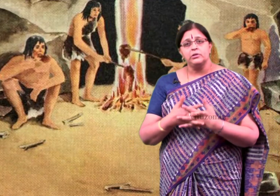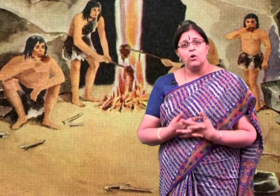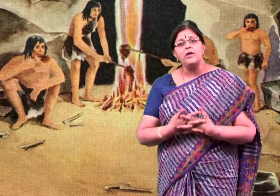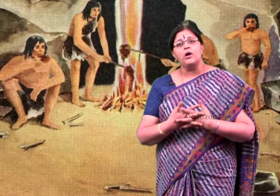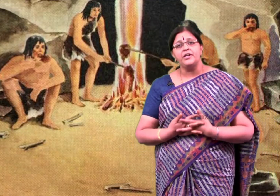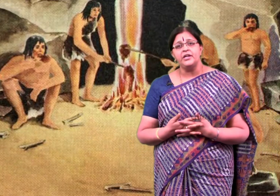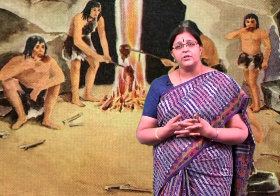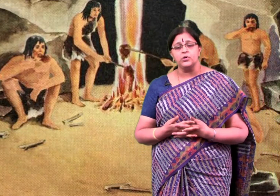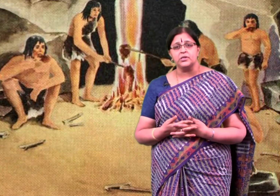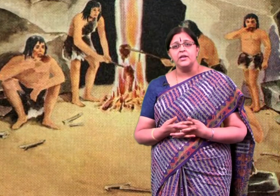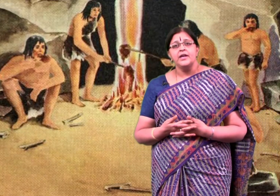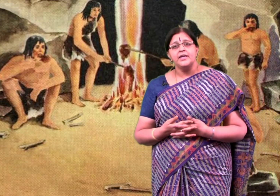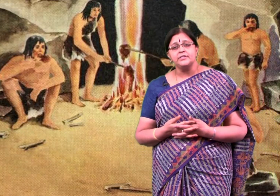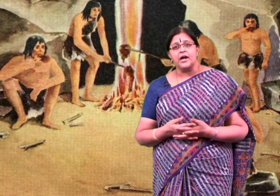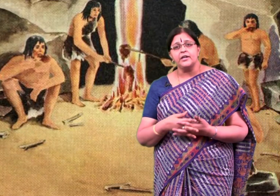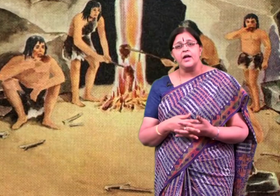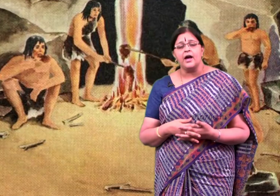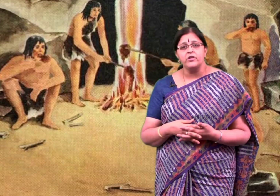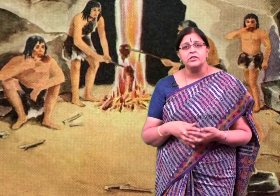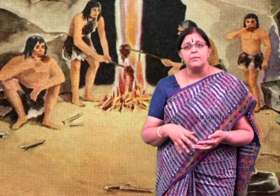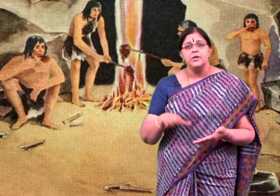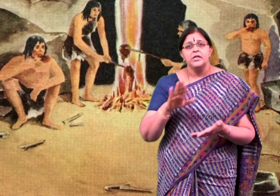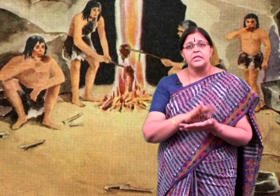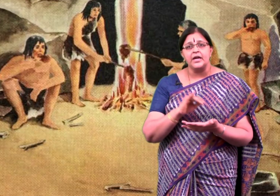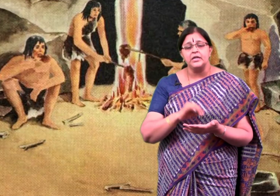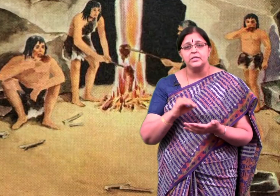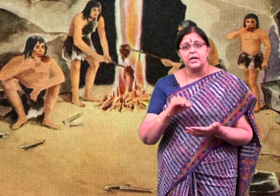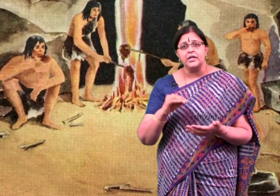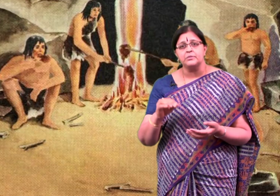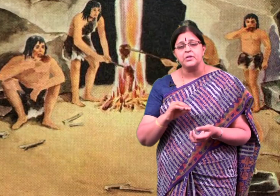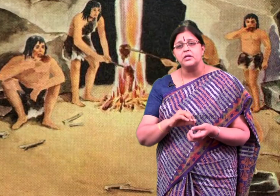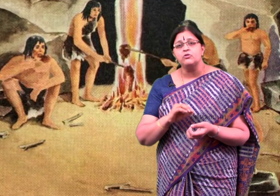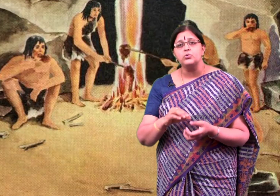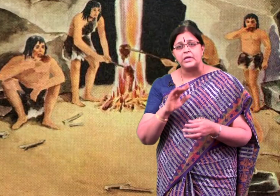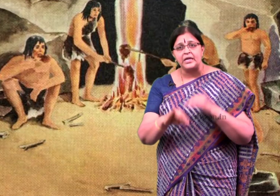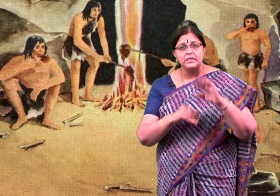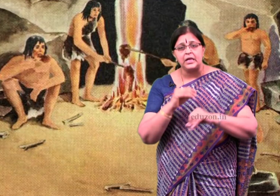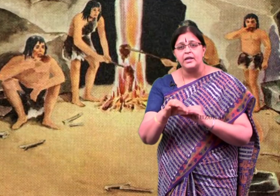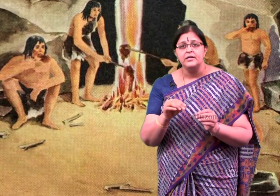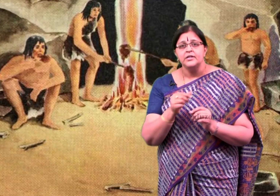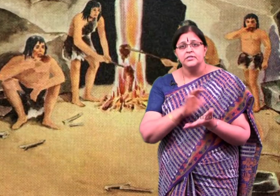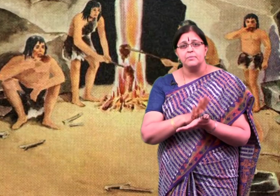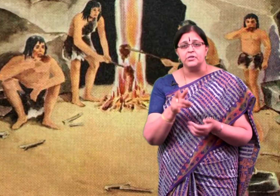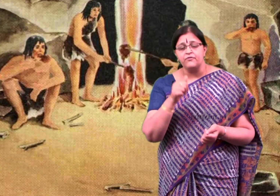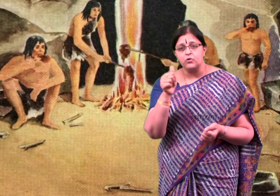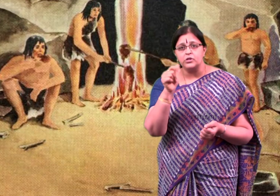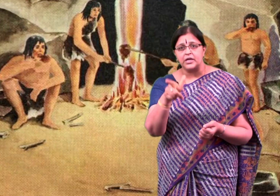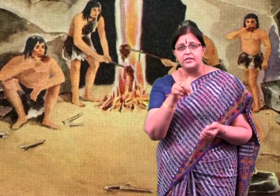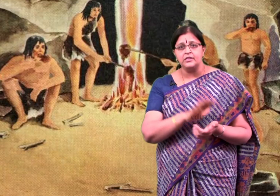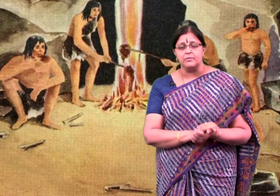so slowly what did he do is that, he started having some sign, he started expressing through signs and symbols, if you go signs and